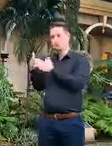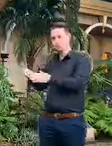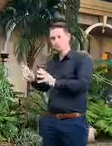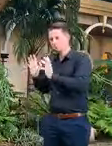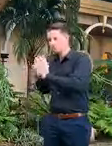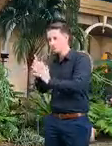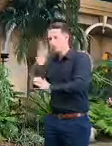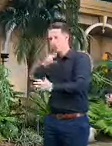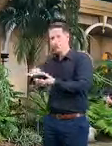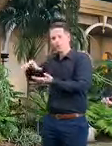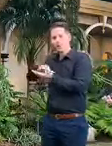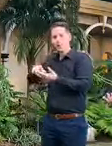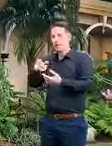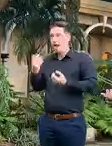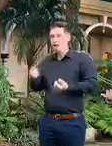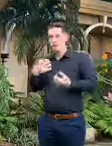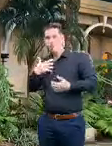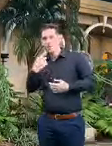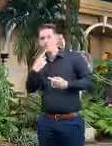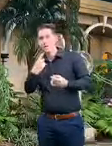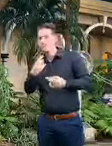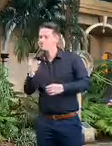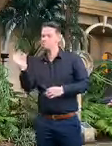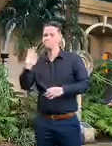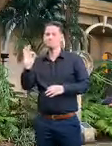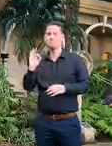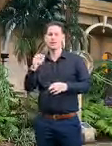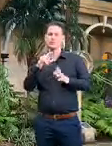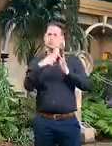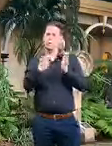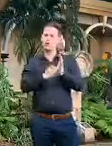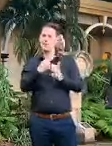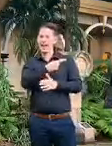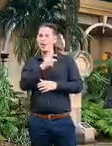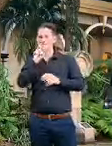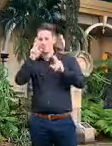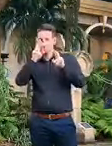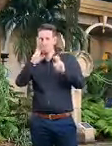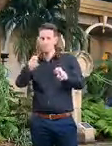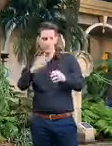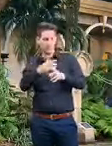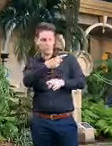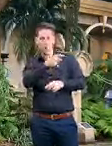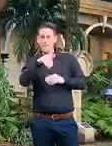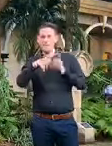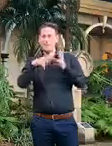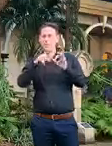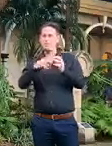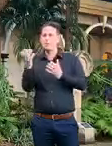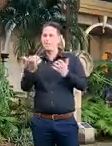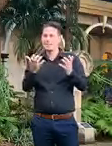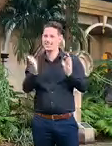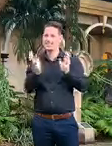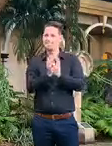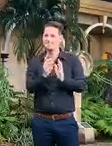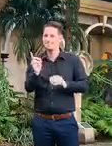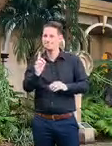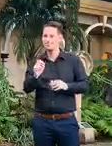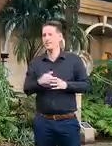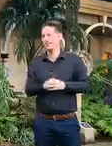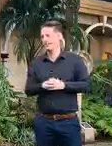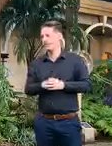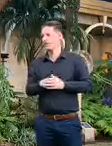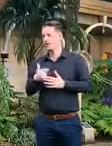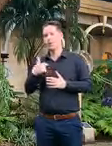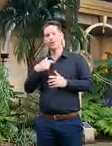uh not at this stage um but uh i'll get dr young to have a look at that for you um but like i said we've been